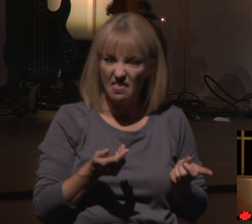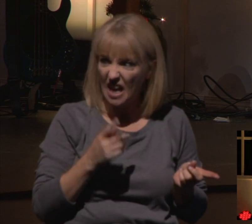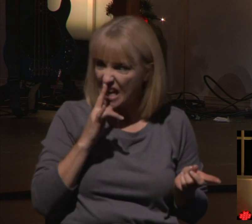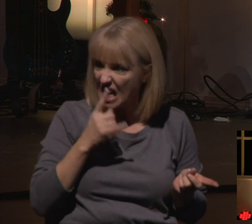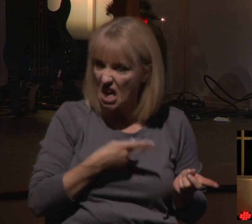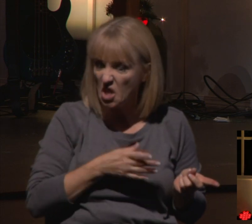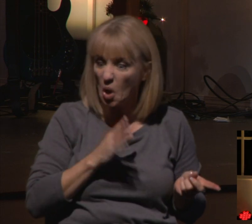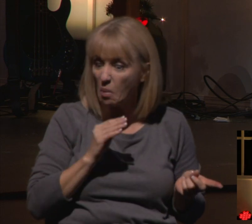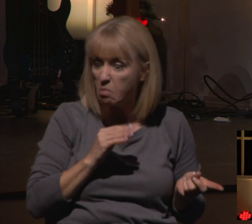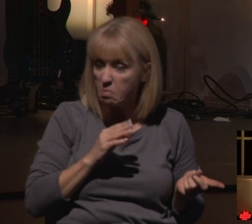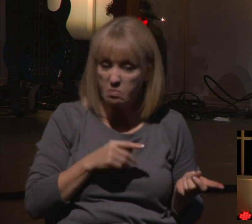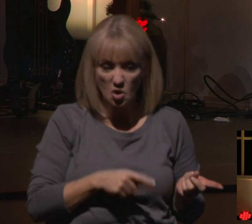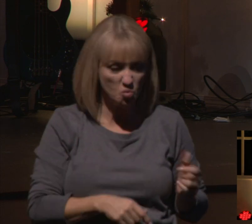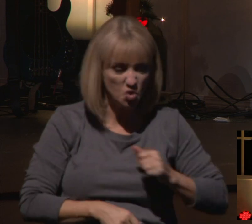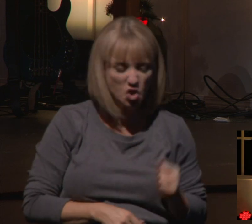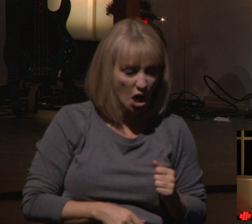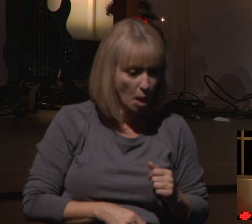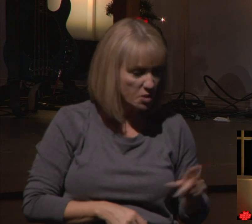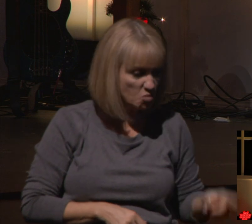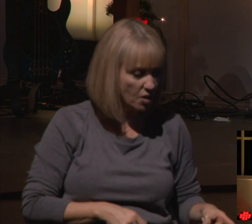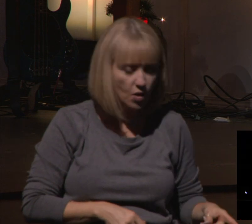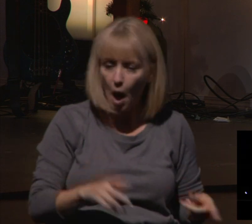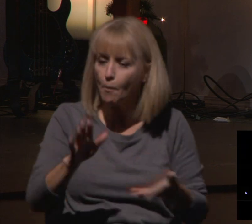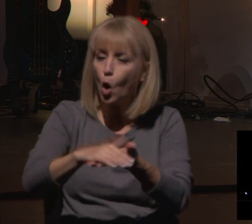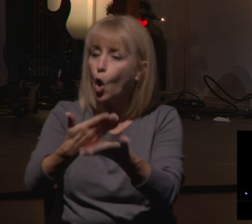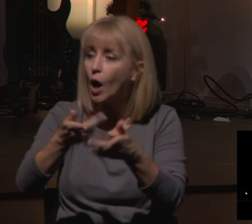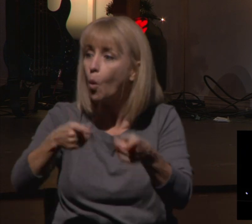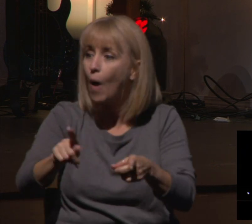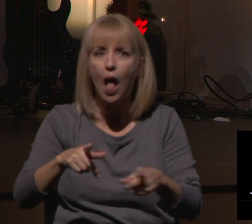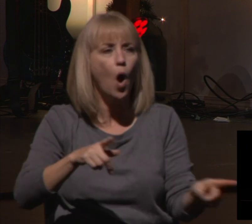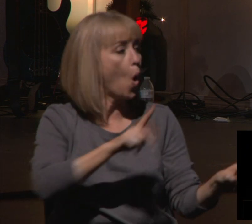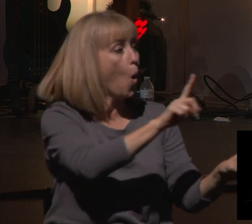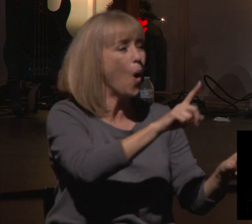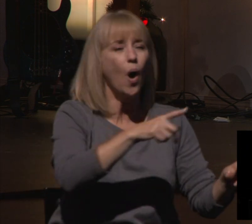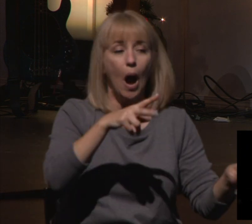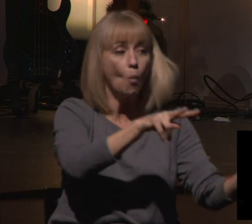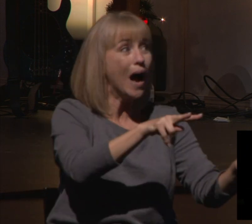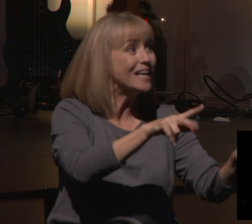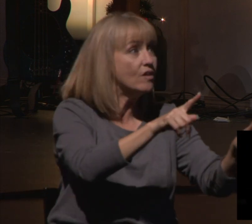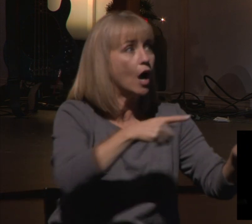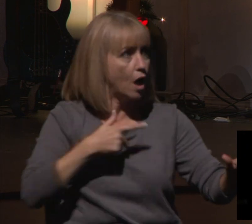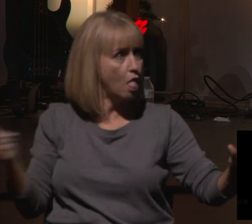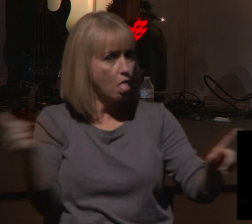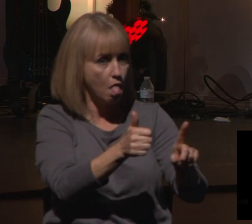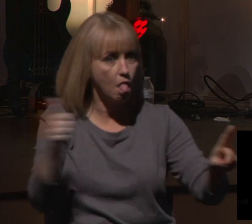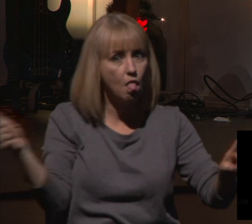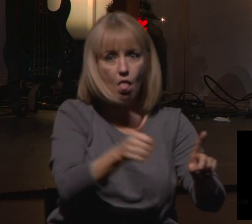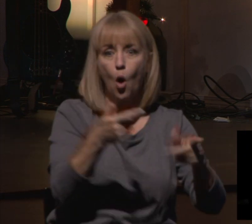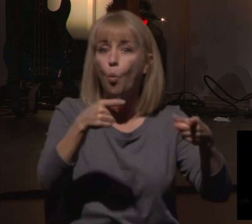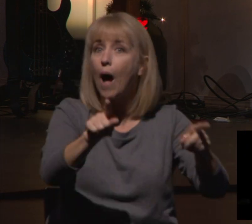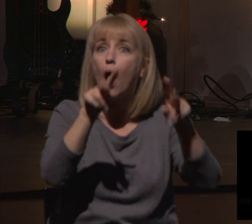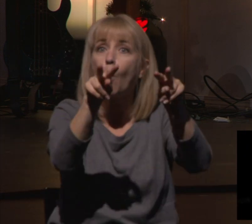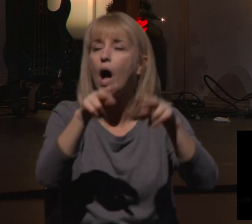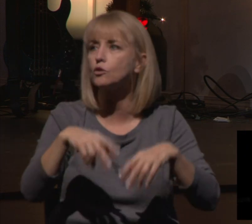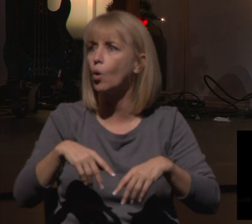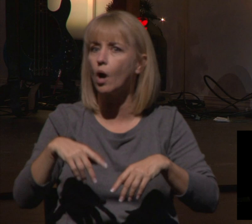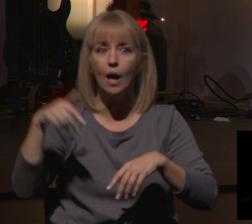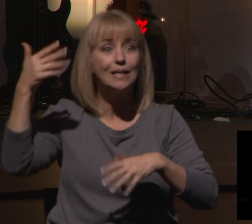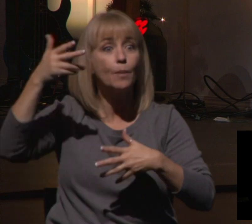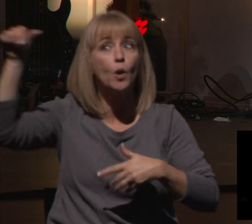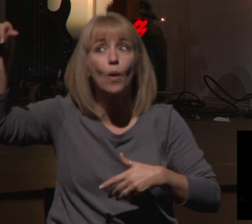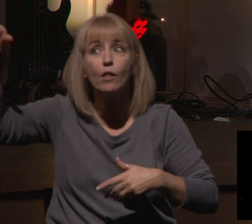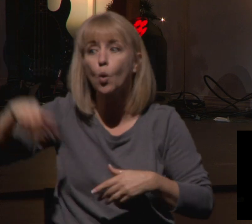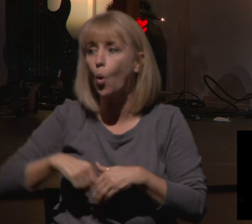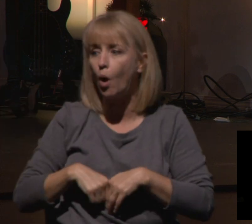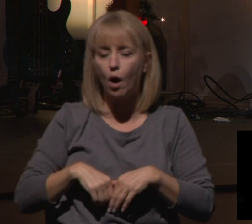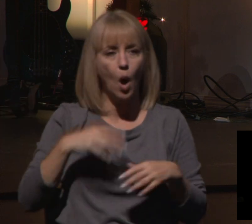songs, like the food was being cooked and I had to go take care of something else. Someone would come to the door or we were traveling. And then so we